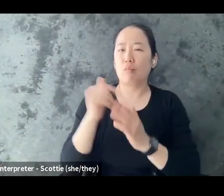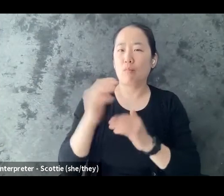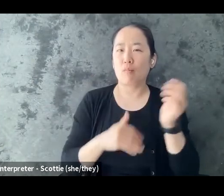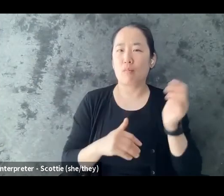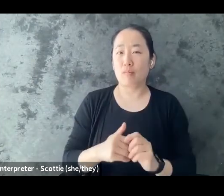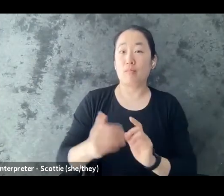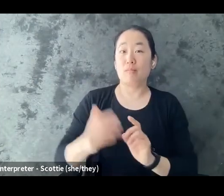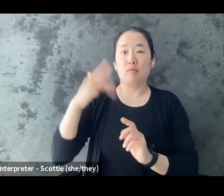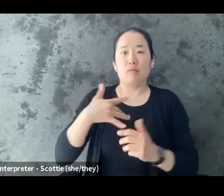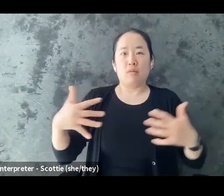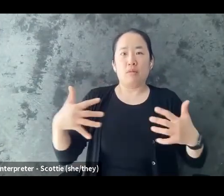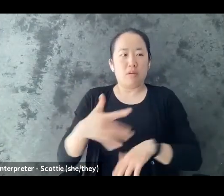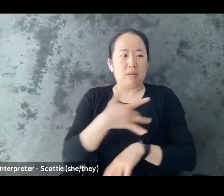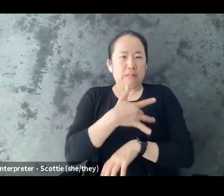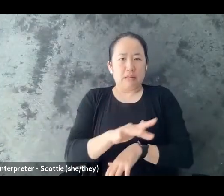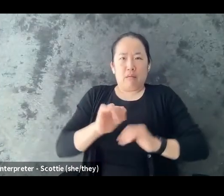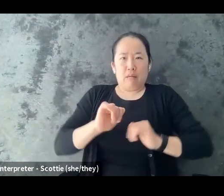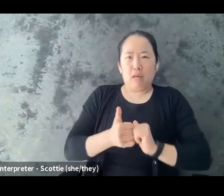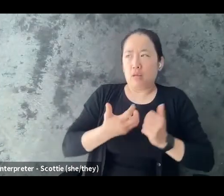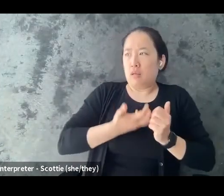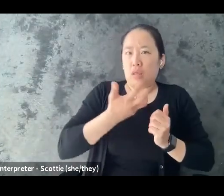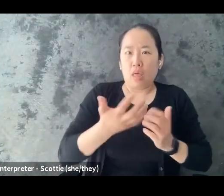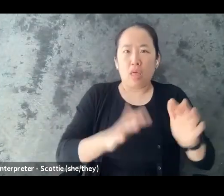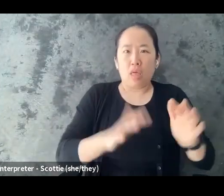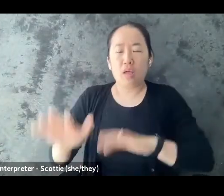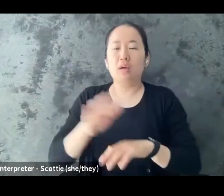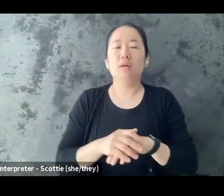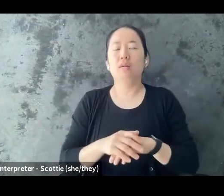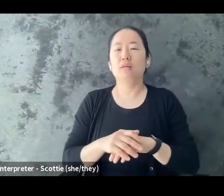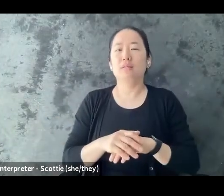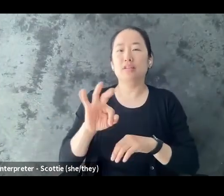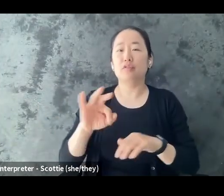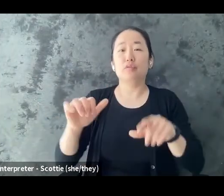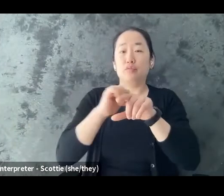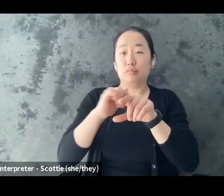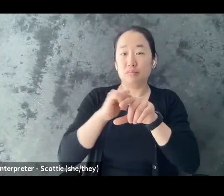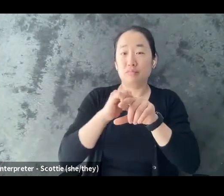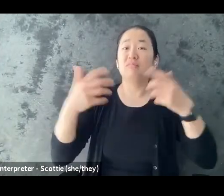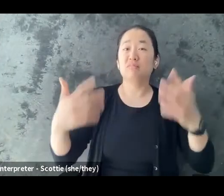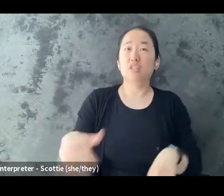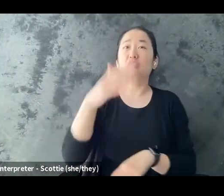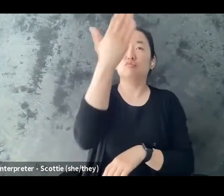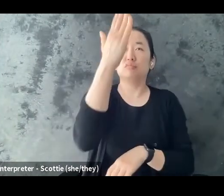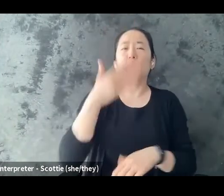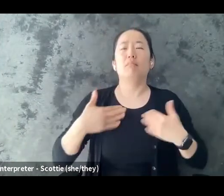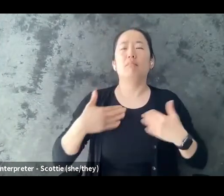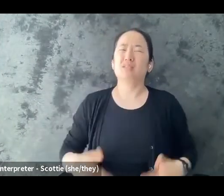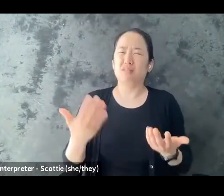thing if your your body kind of remembers okay i've said this before um it's not completely